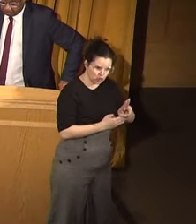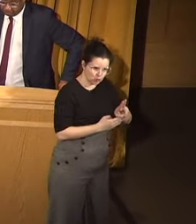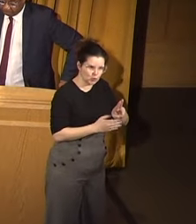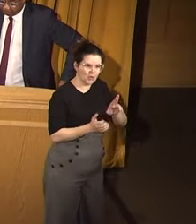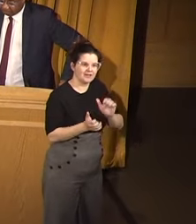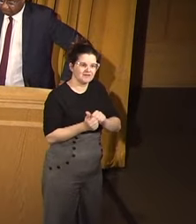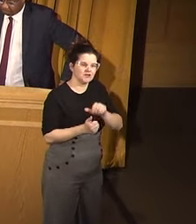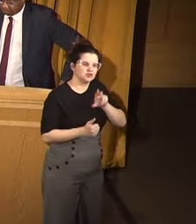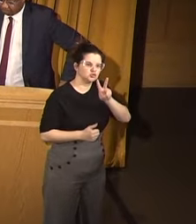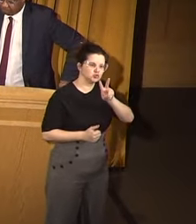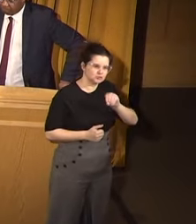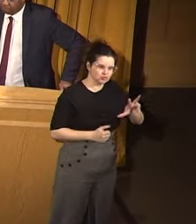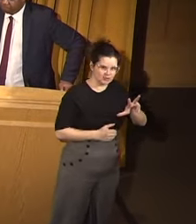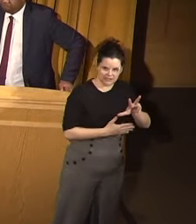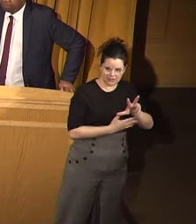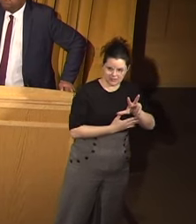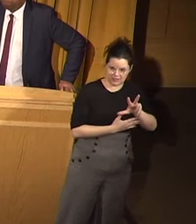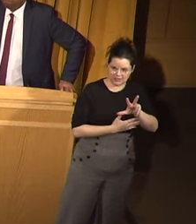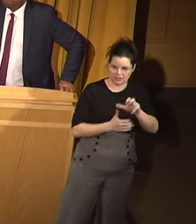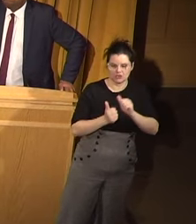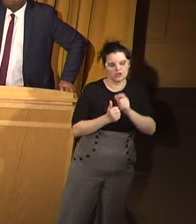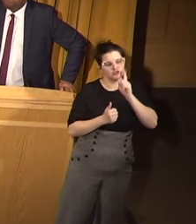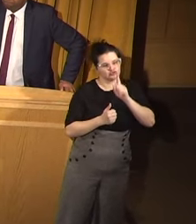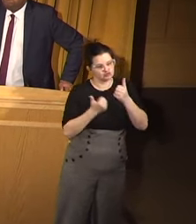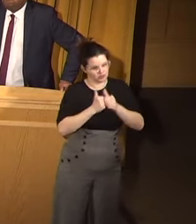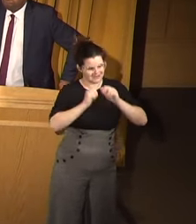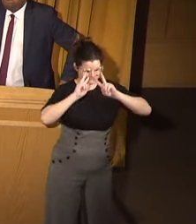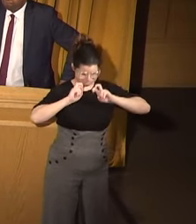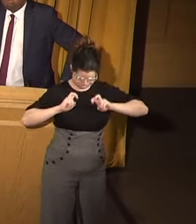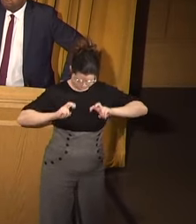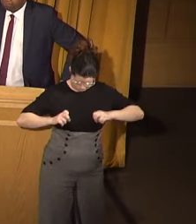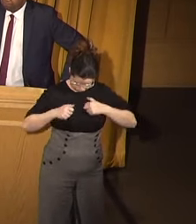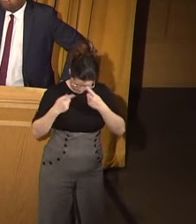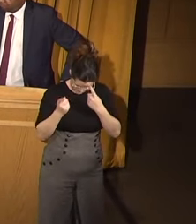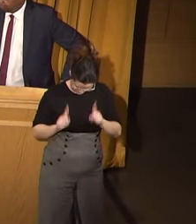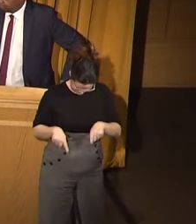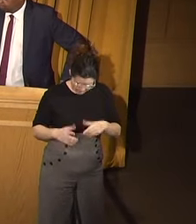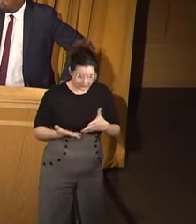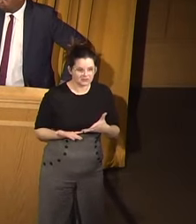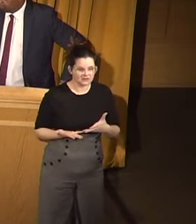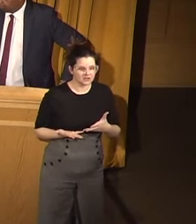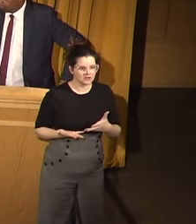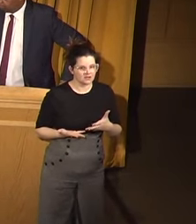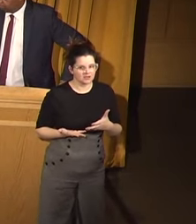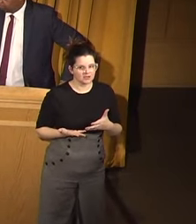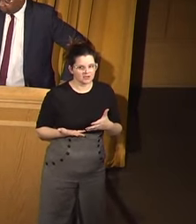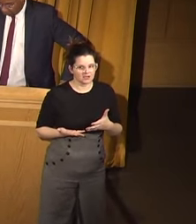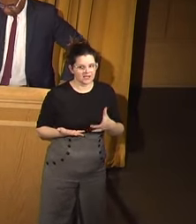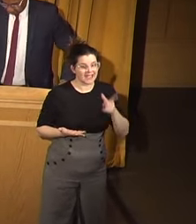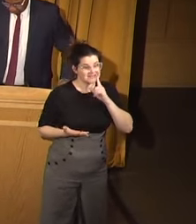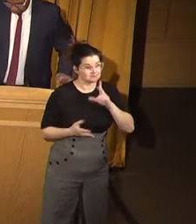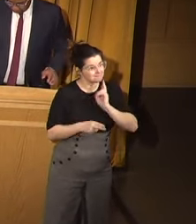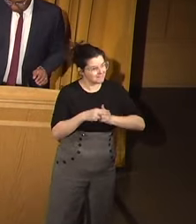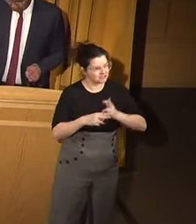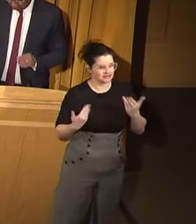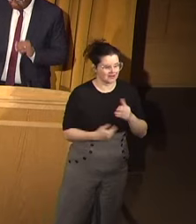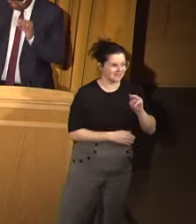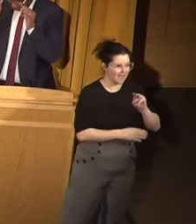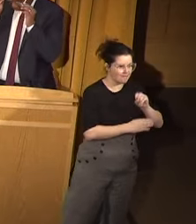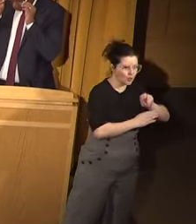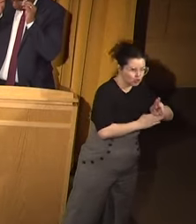to try to decipher what happened. I mean, you know, it's been mentioned here, but